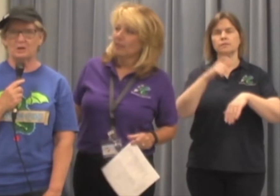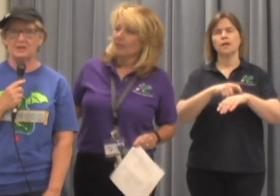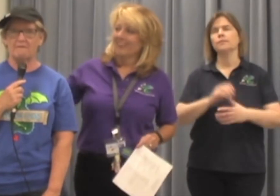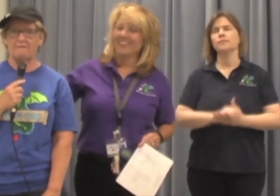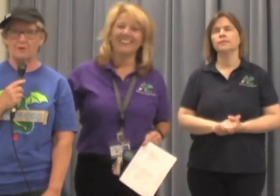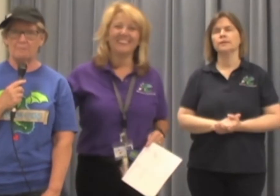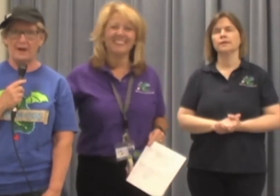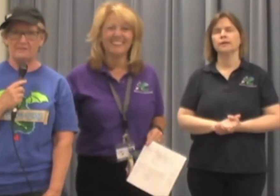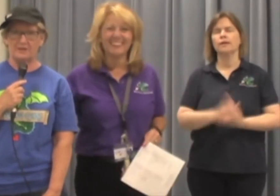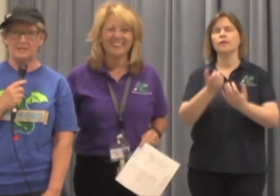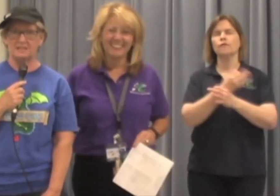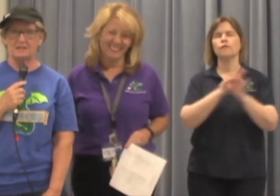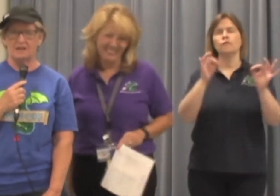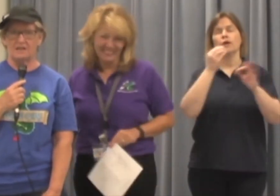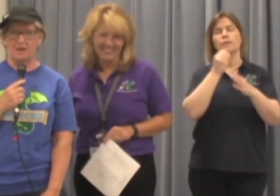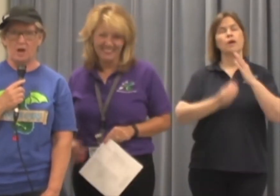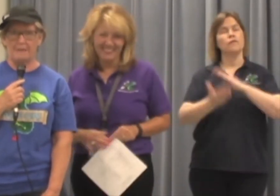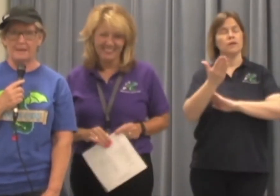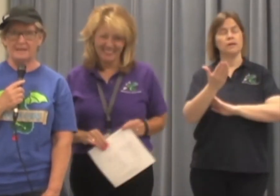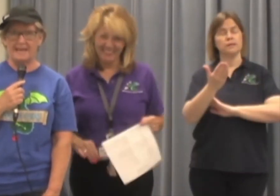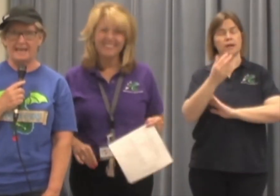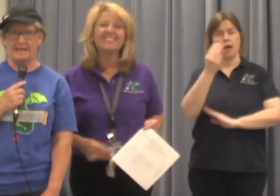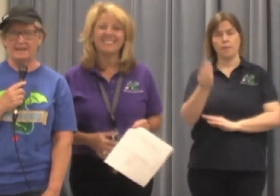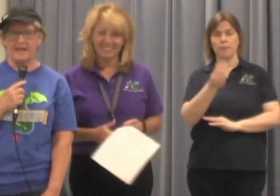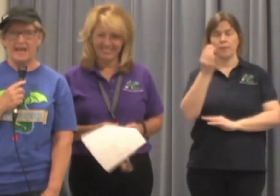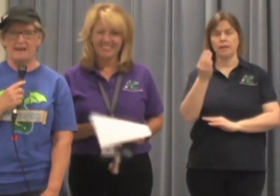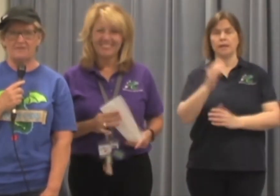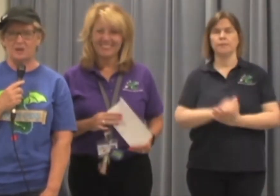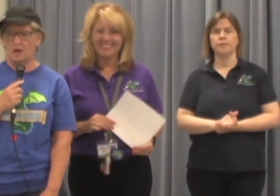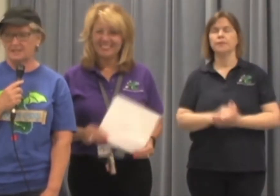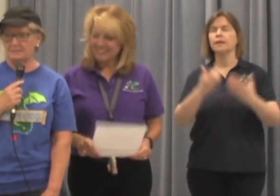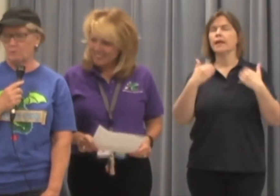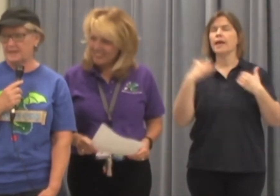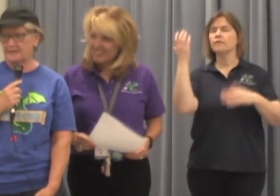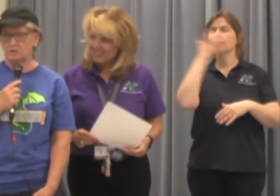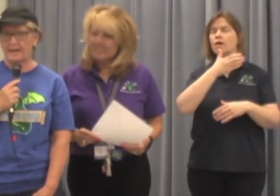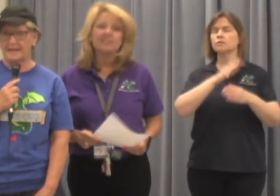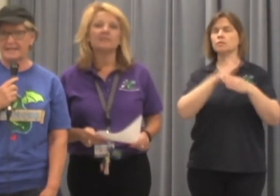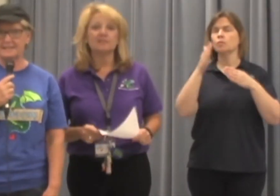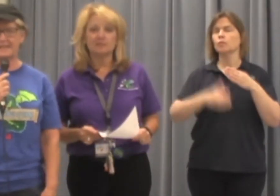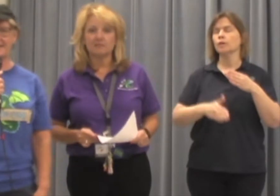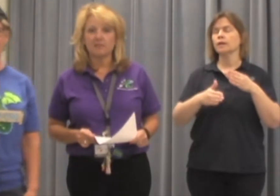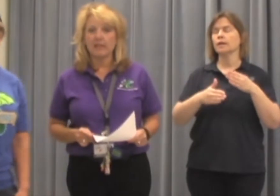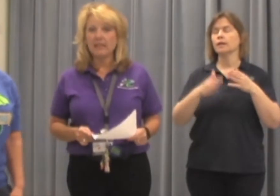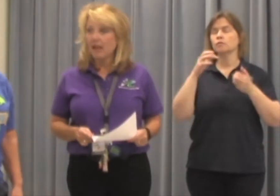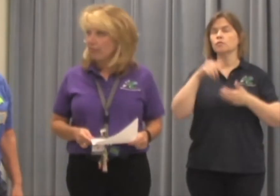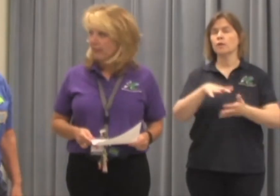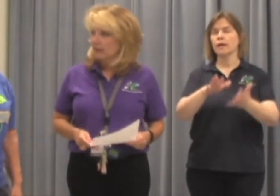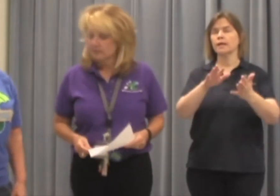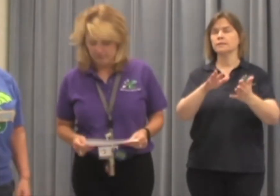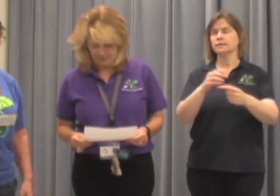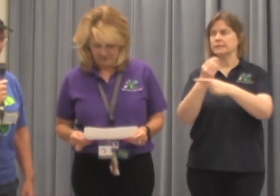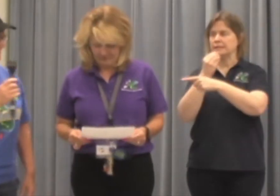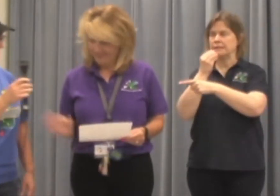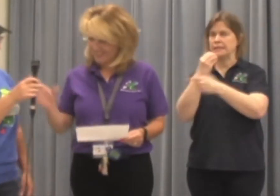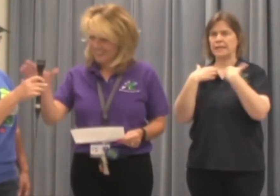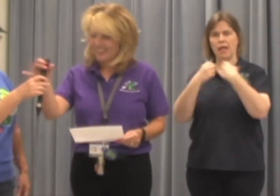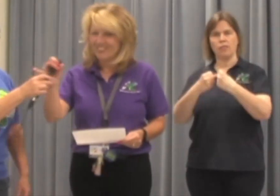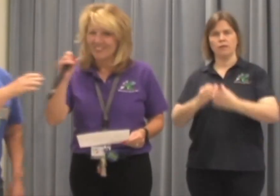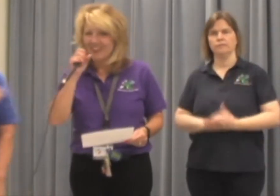So you get free breakfast on Monday. Have an awesome weekend, Dragons, and see you at lunch.